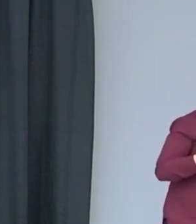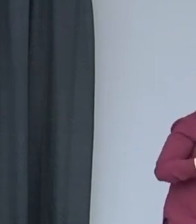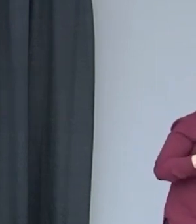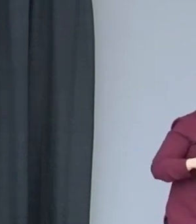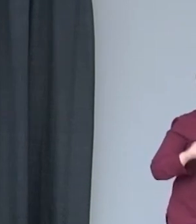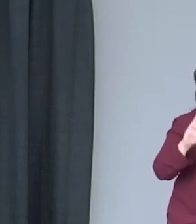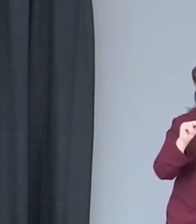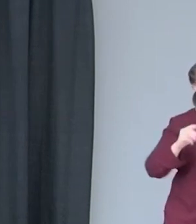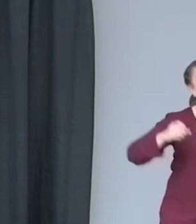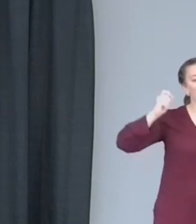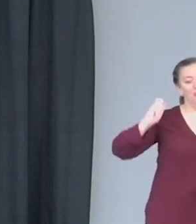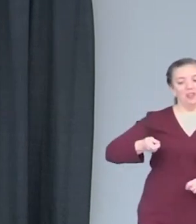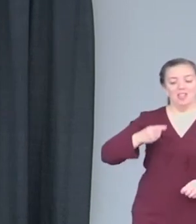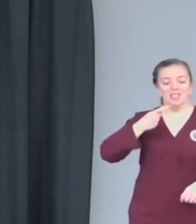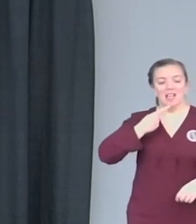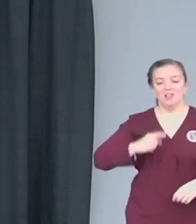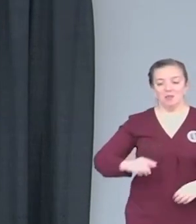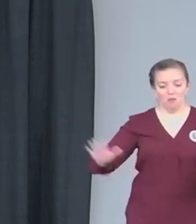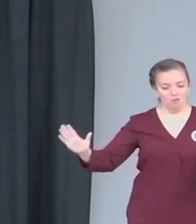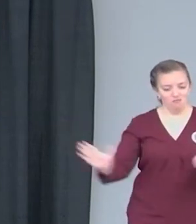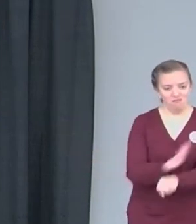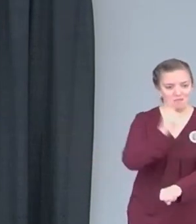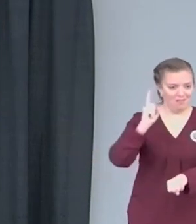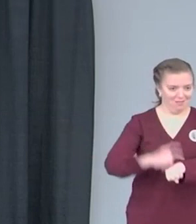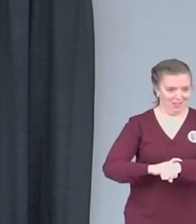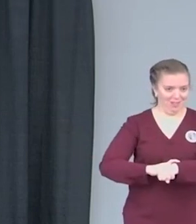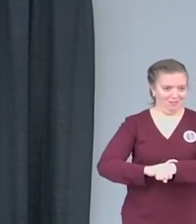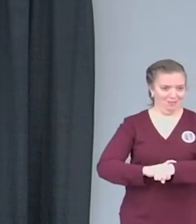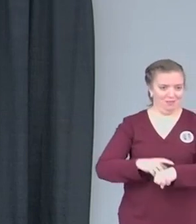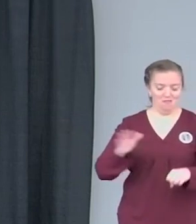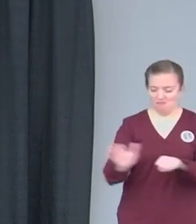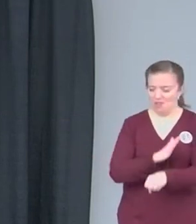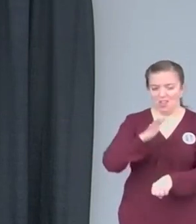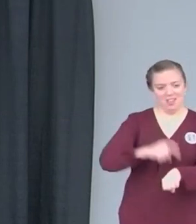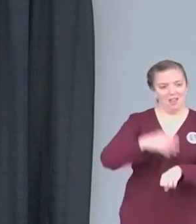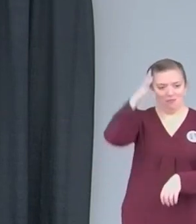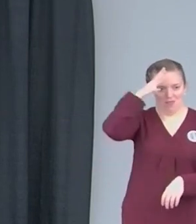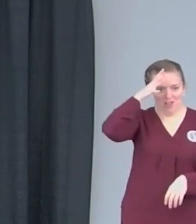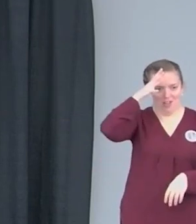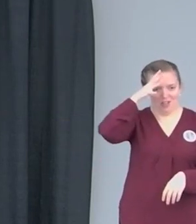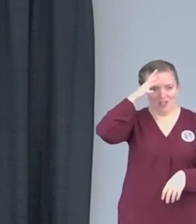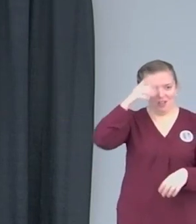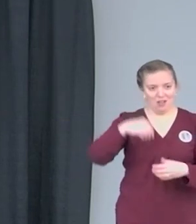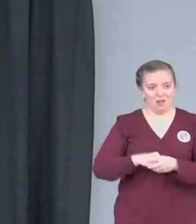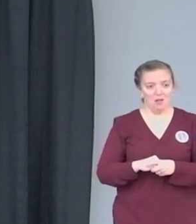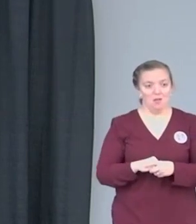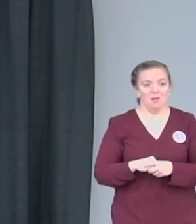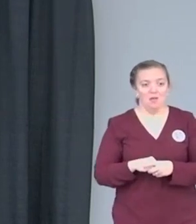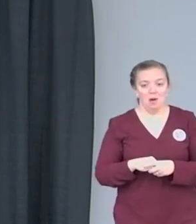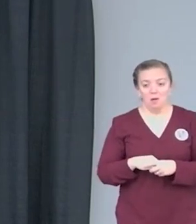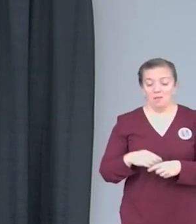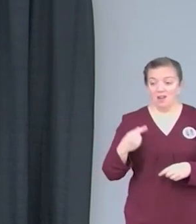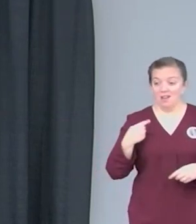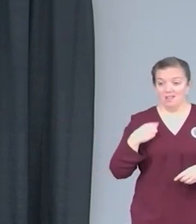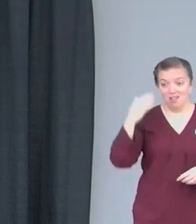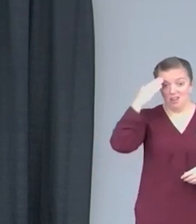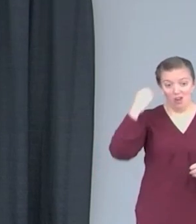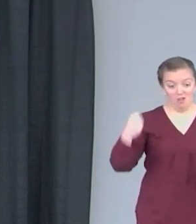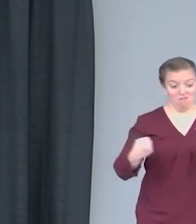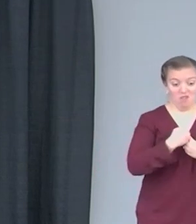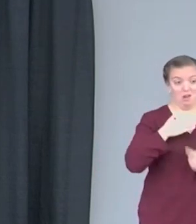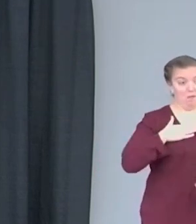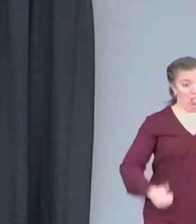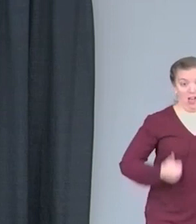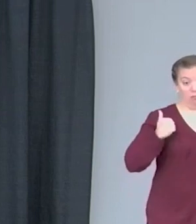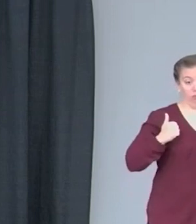man, you ready? I'm like, no, I'm not. You know, but I didn't know how much this was going to change my life. And